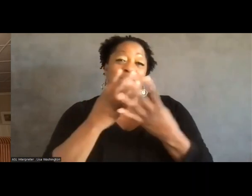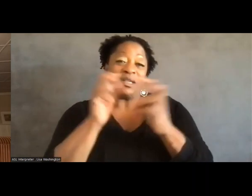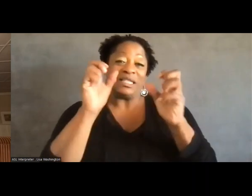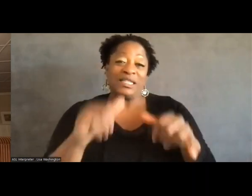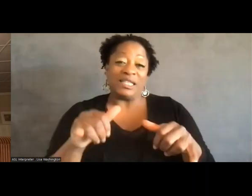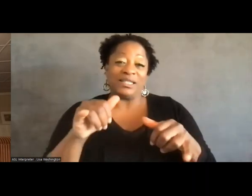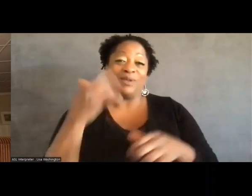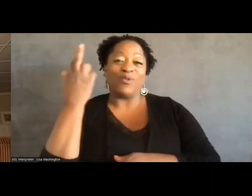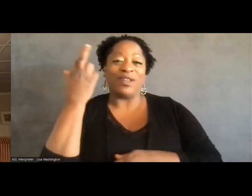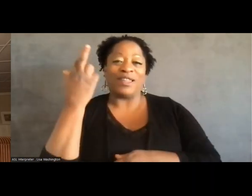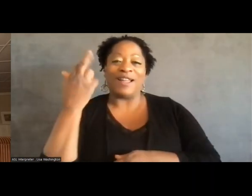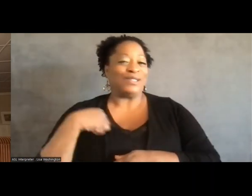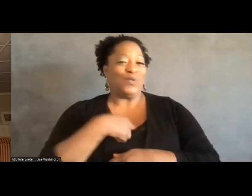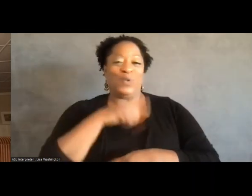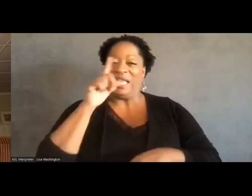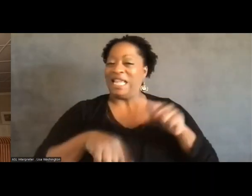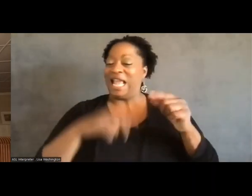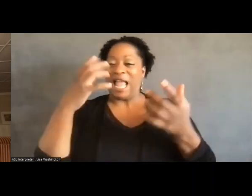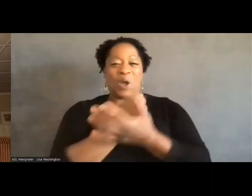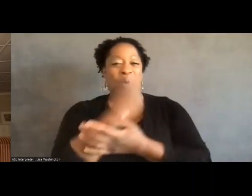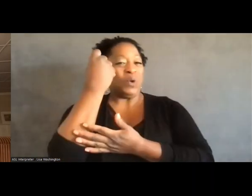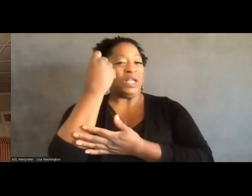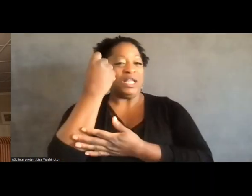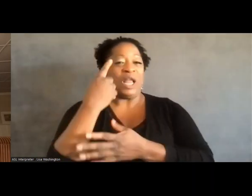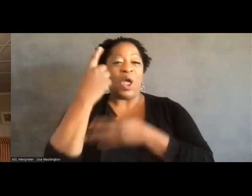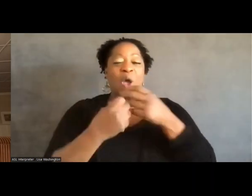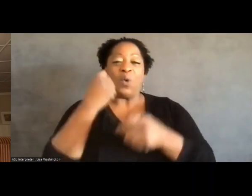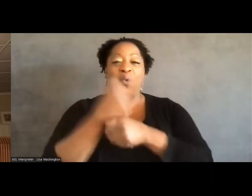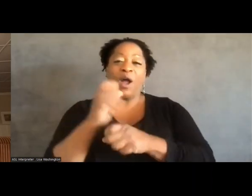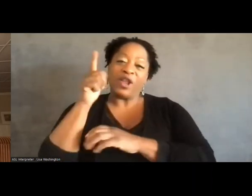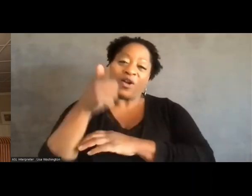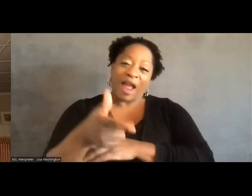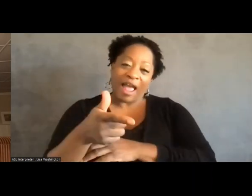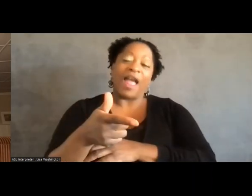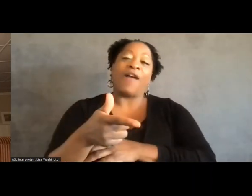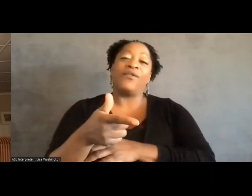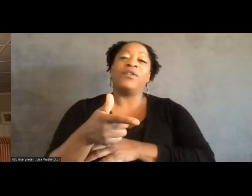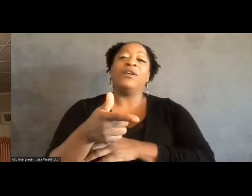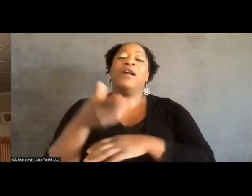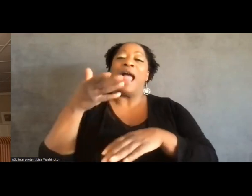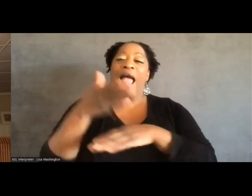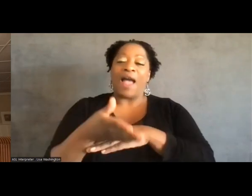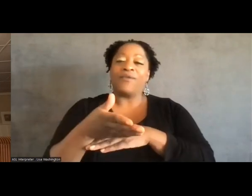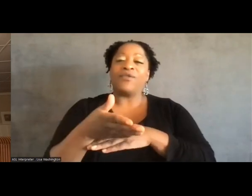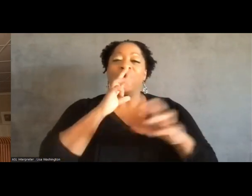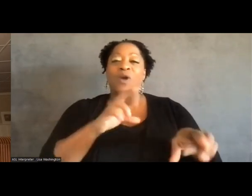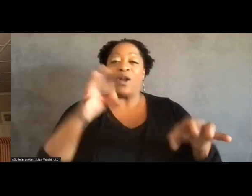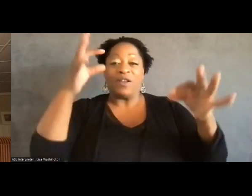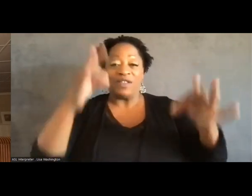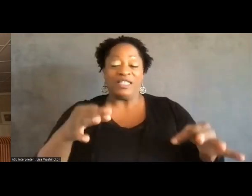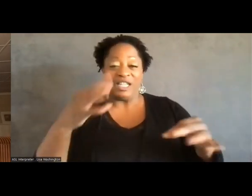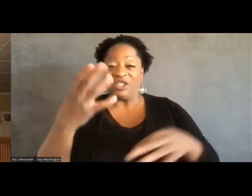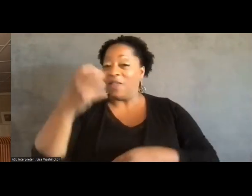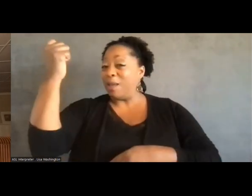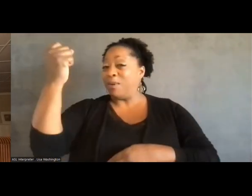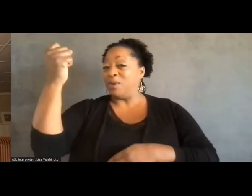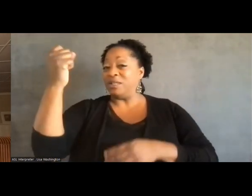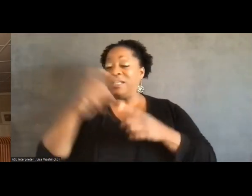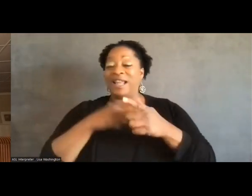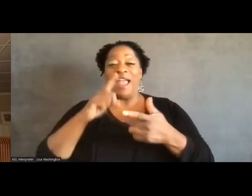And close to a year after they passed the record of decision, they pulled it. And the prison was